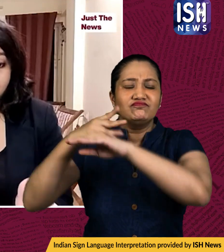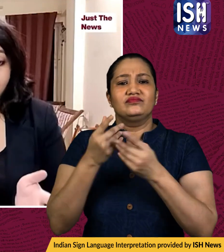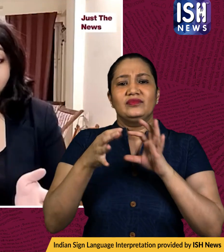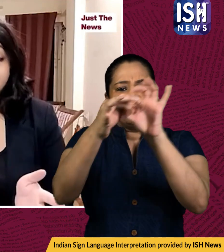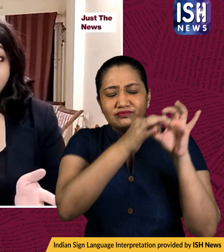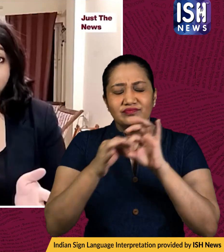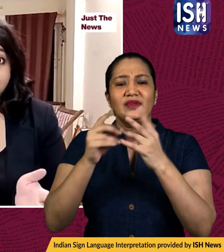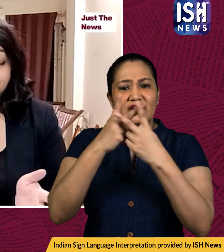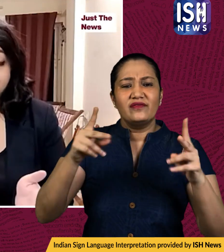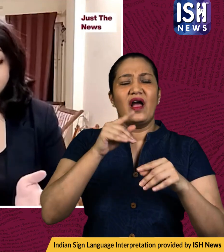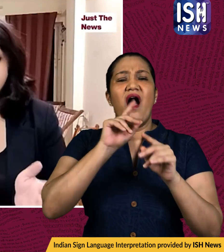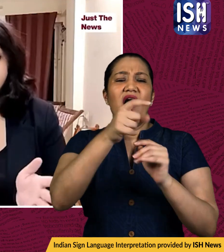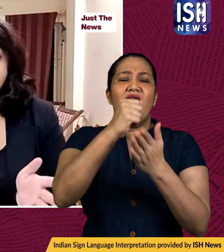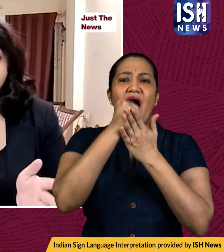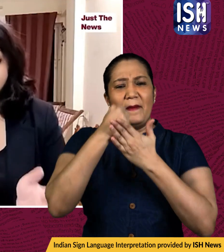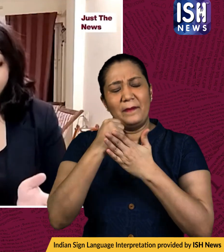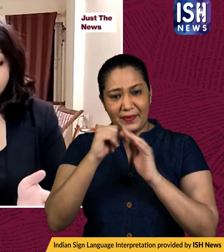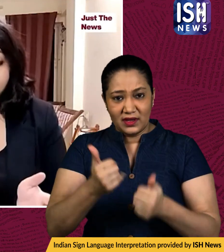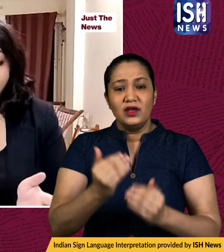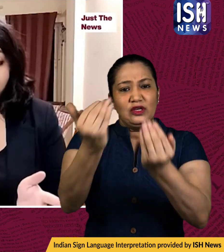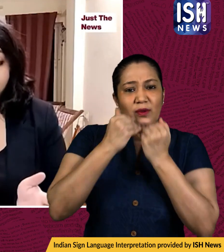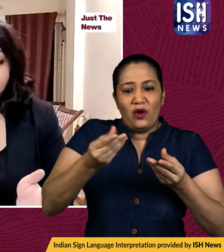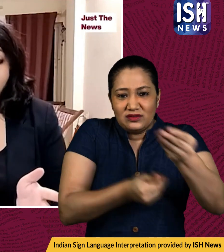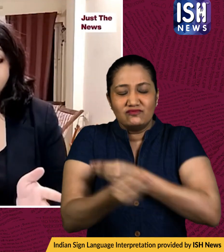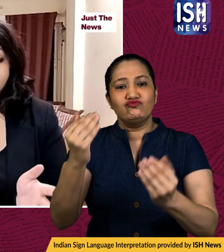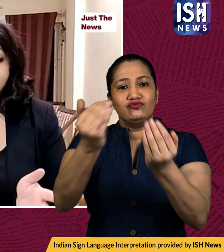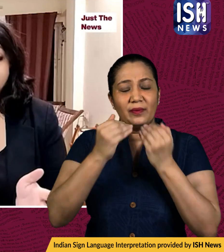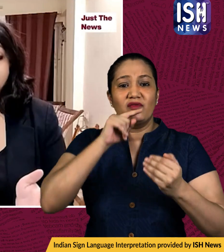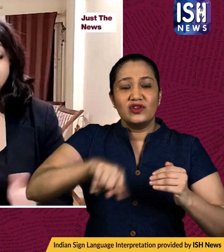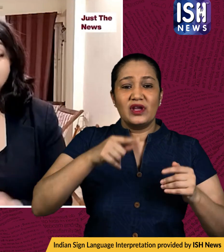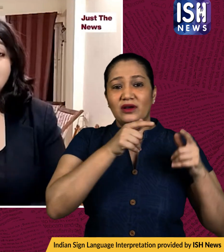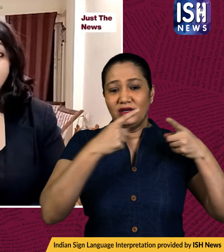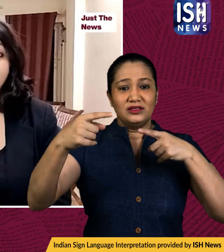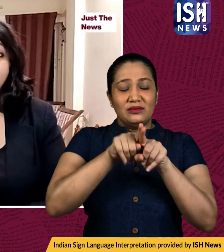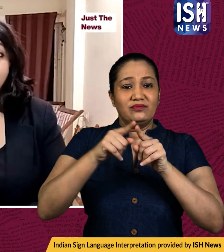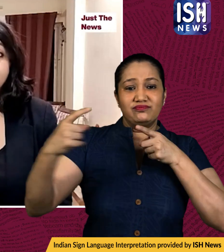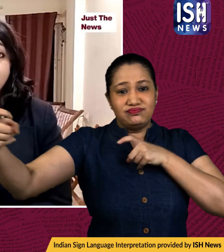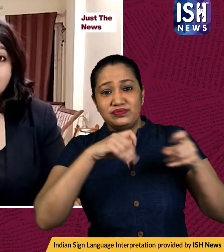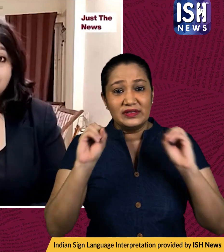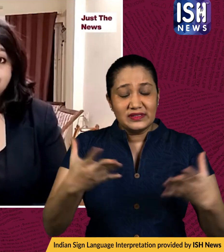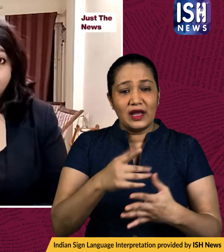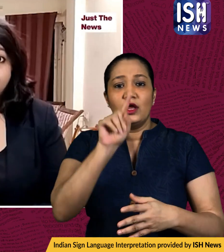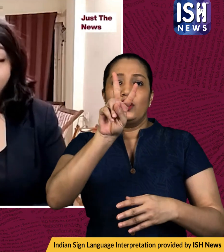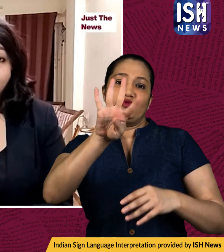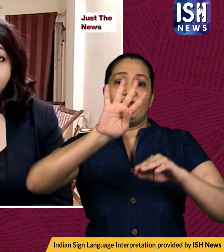and international institutions to support its economy after the russian invasion began on the 24th of